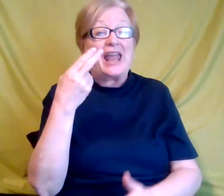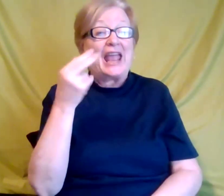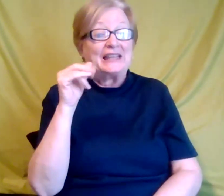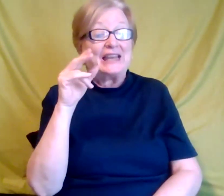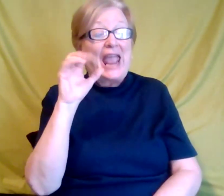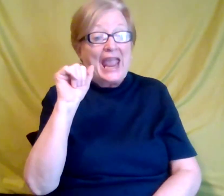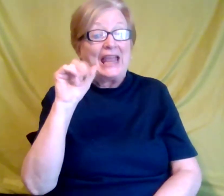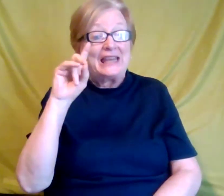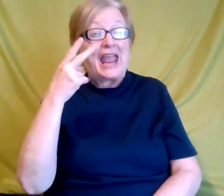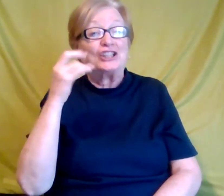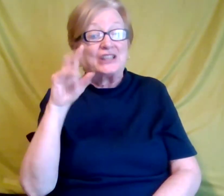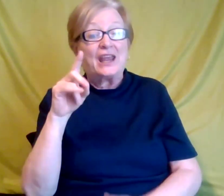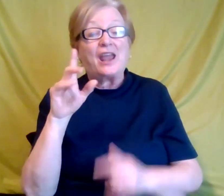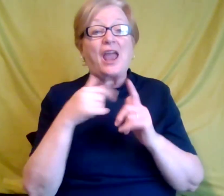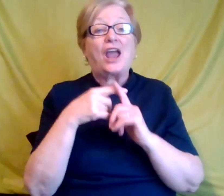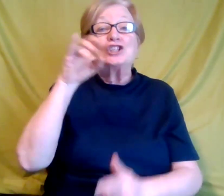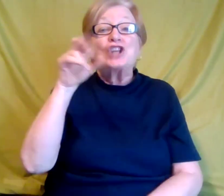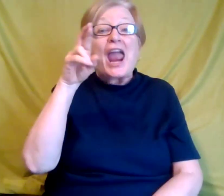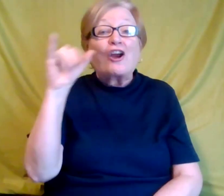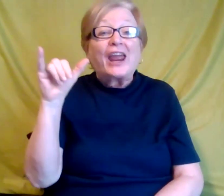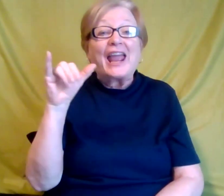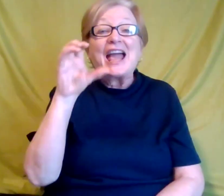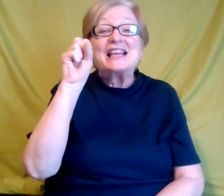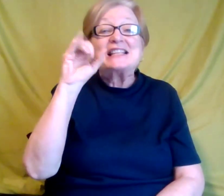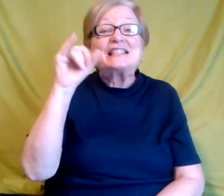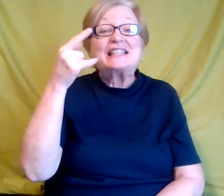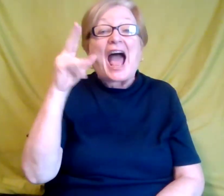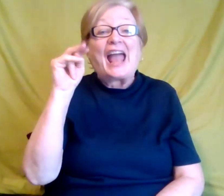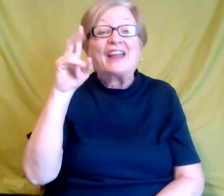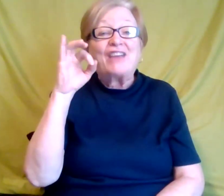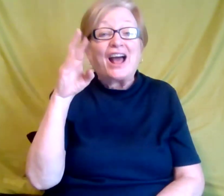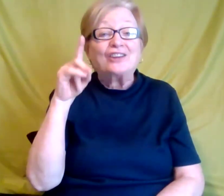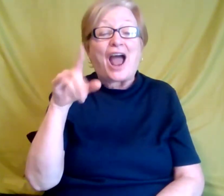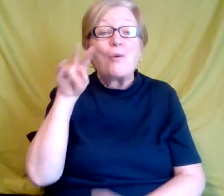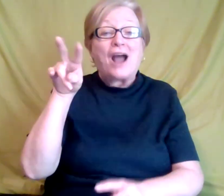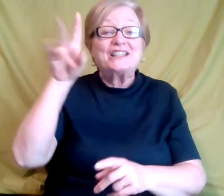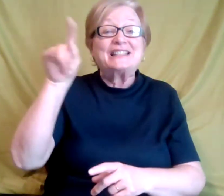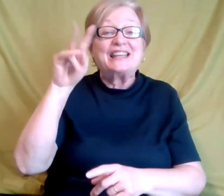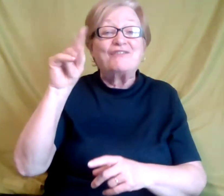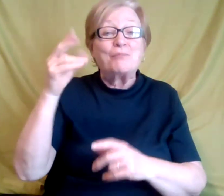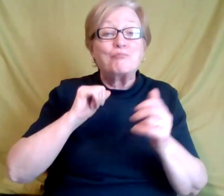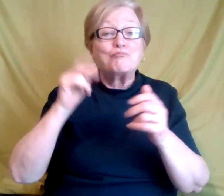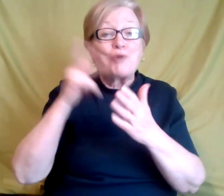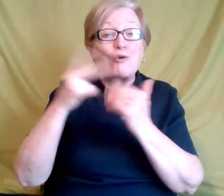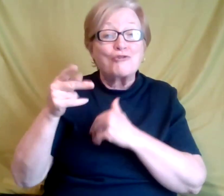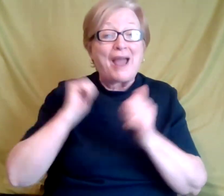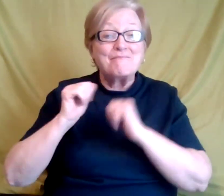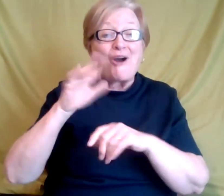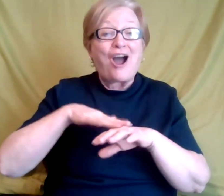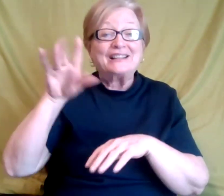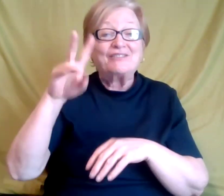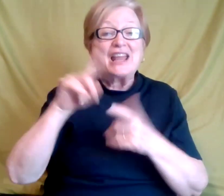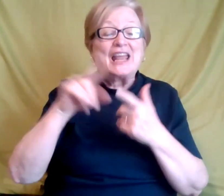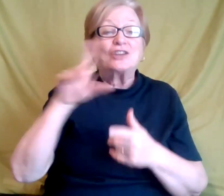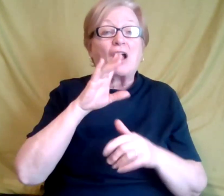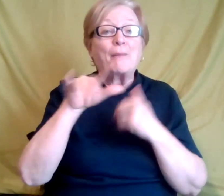taking you back old school, Jerry Seinfeld. I used to watch his show all the time on television. He shared about ASD,